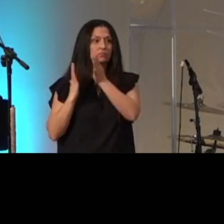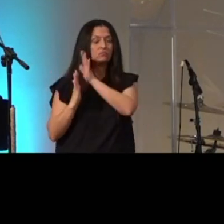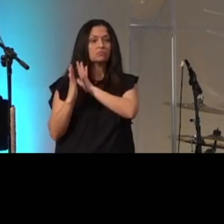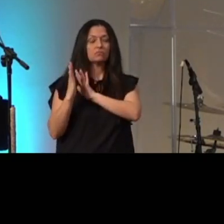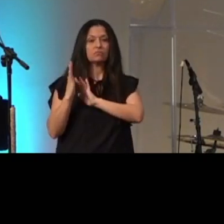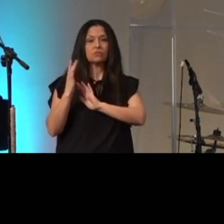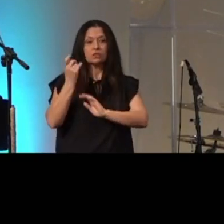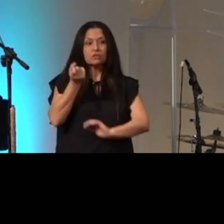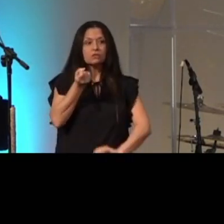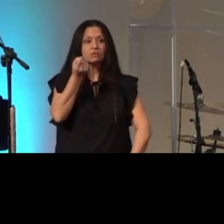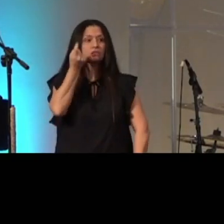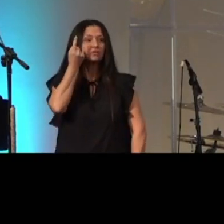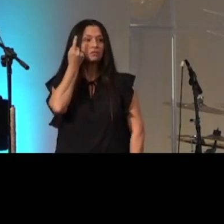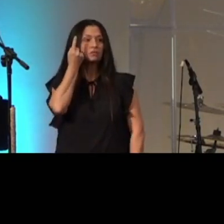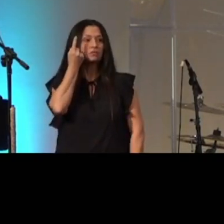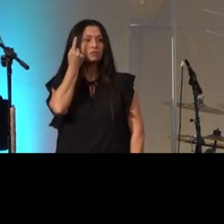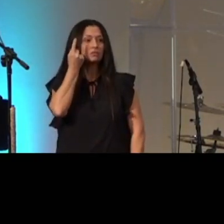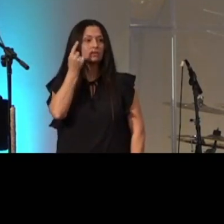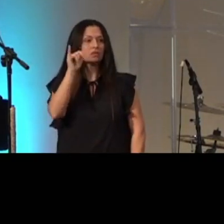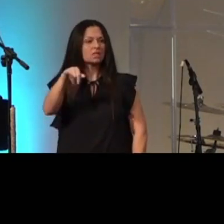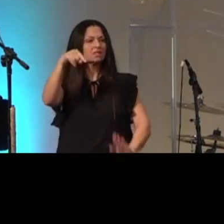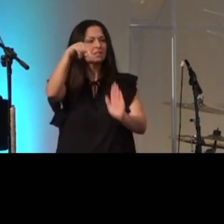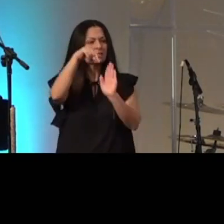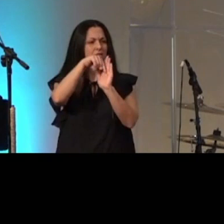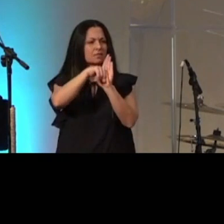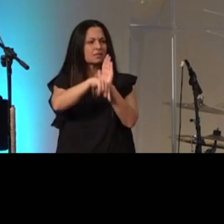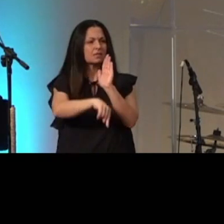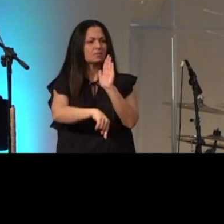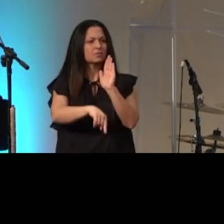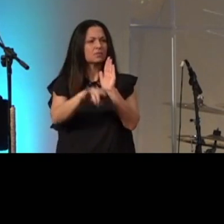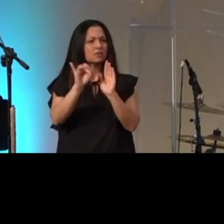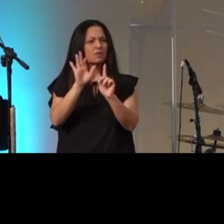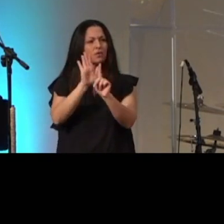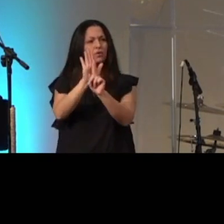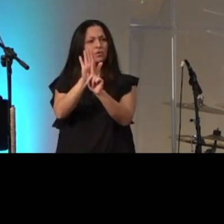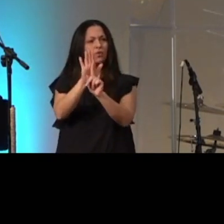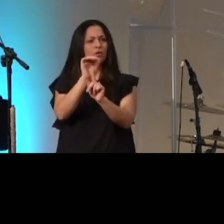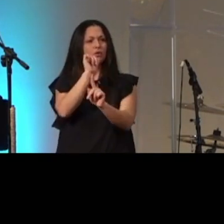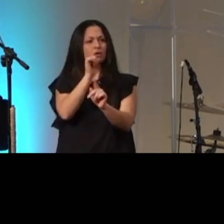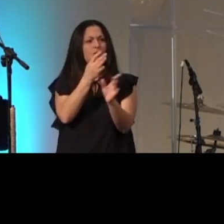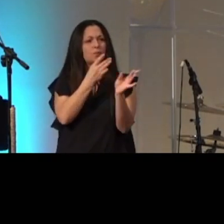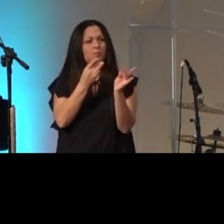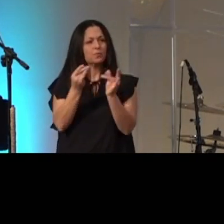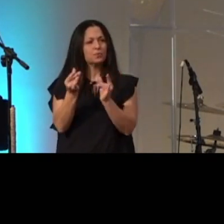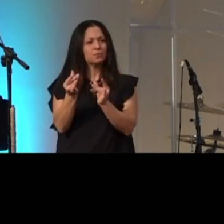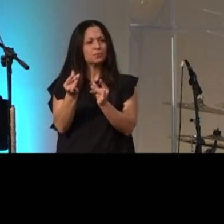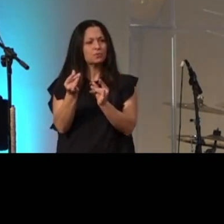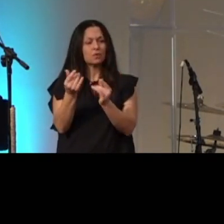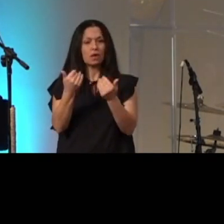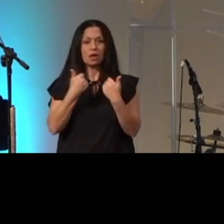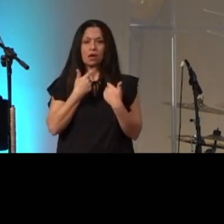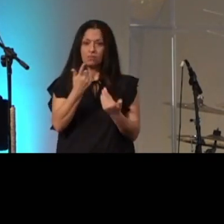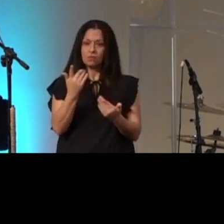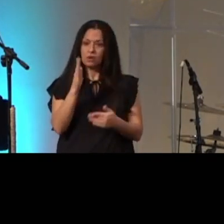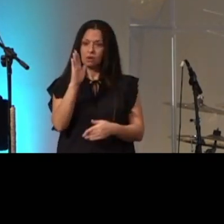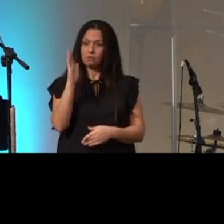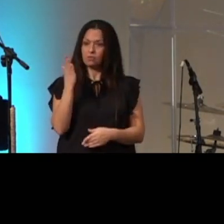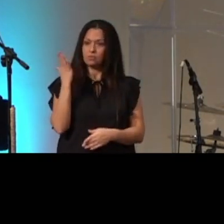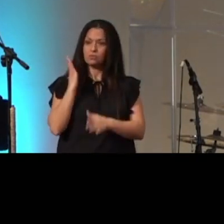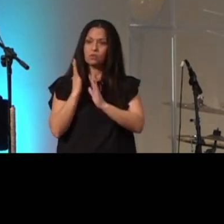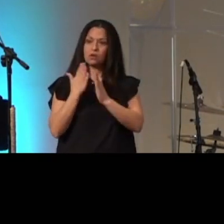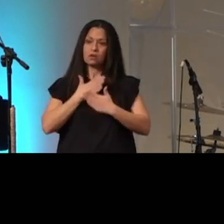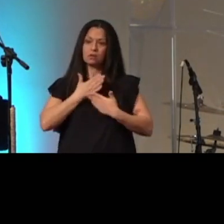understood the depth of your impurity have you ever admitted to God